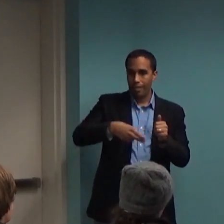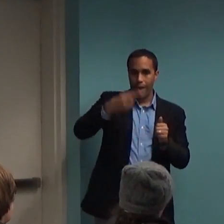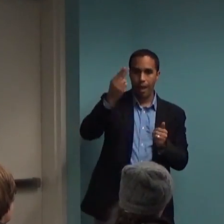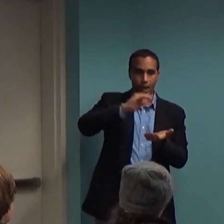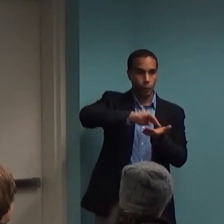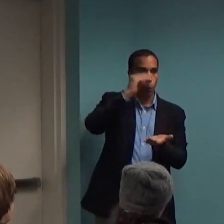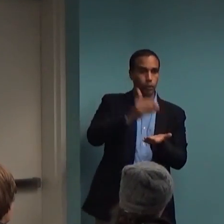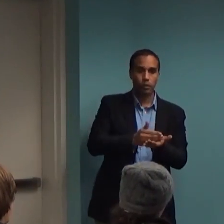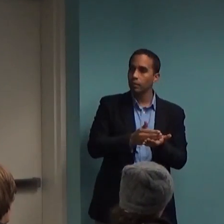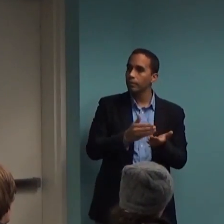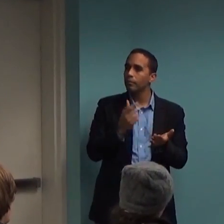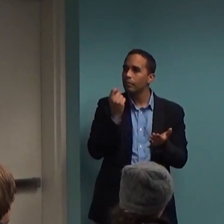therapeutic dose.